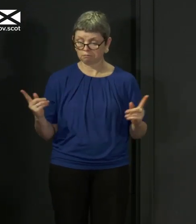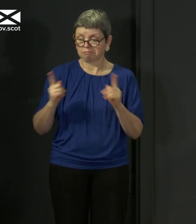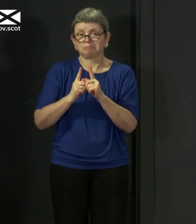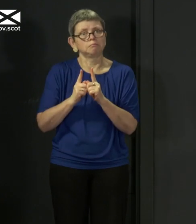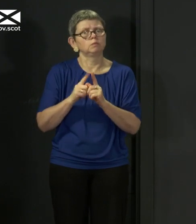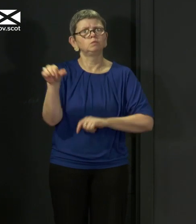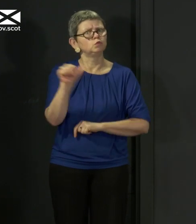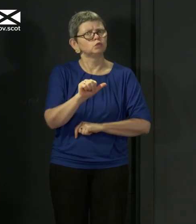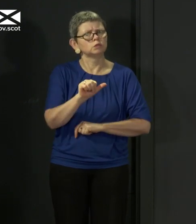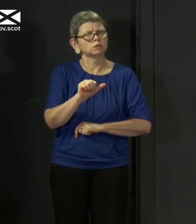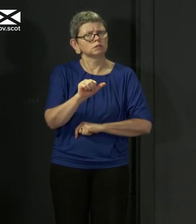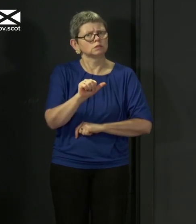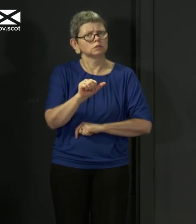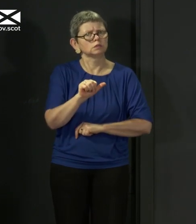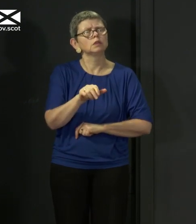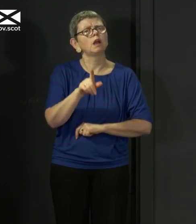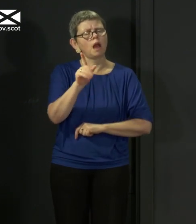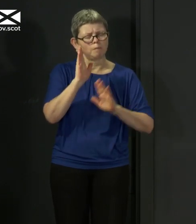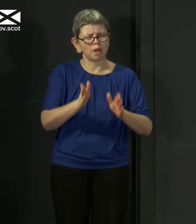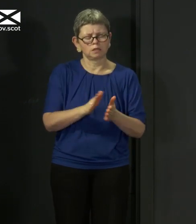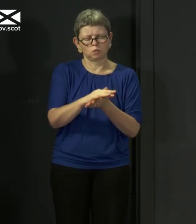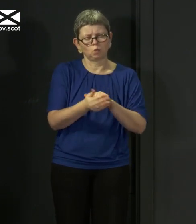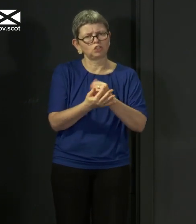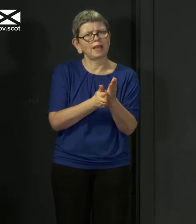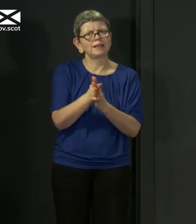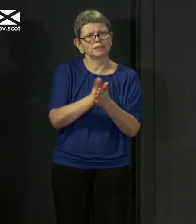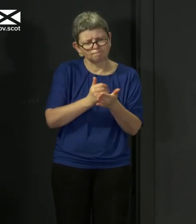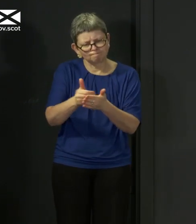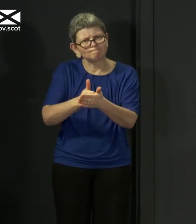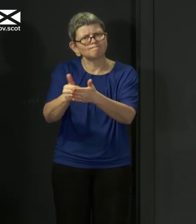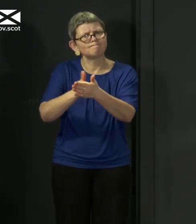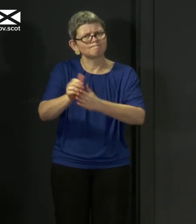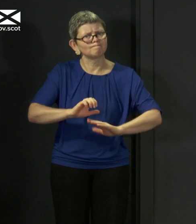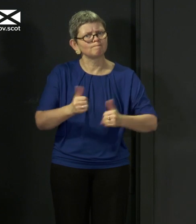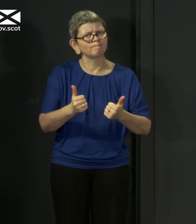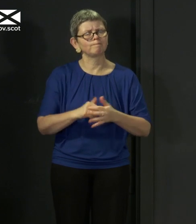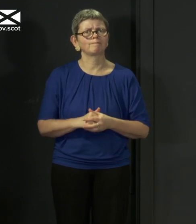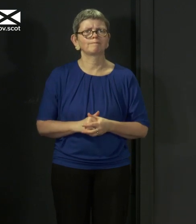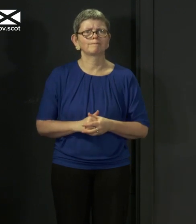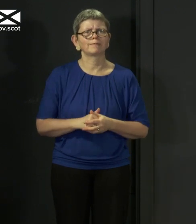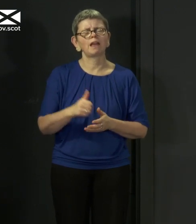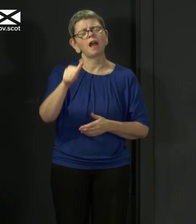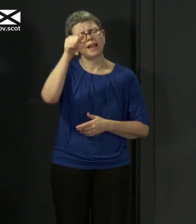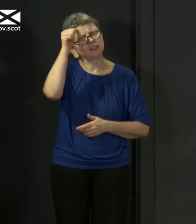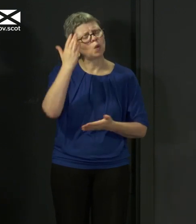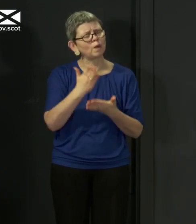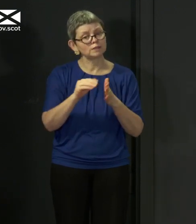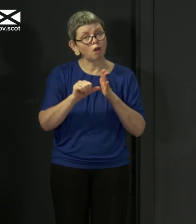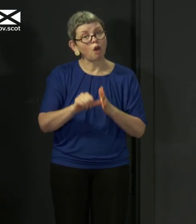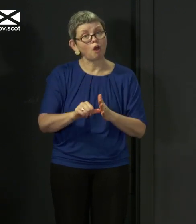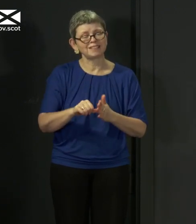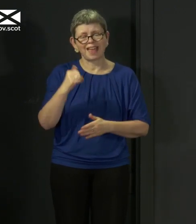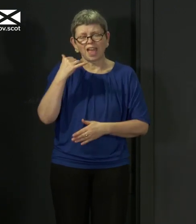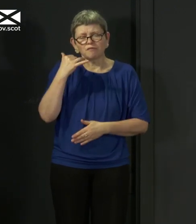and regularly. As I say every day, I know that all of this is difficult and I know that it gets more difficult with